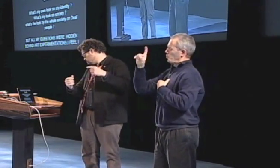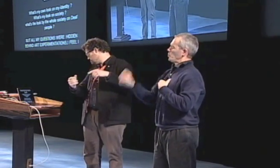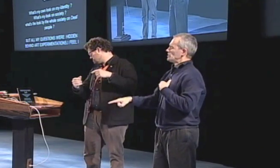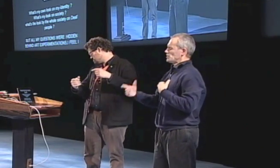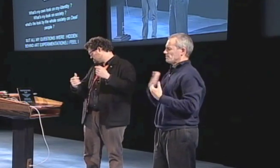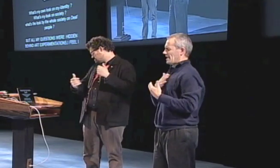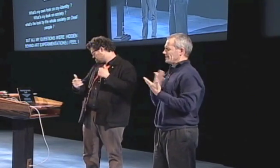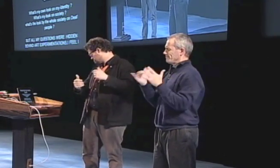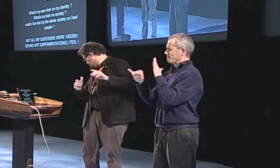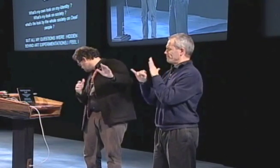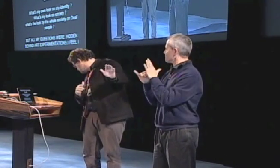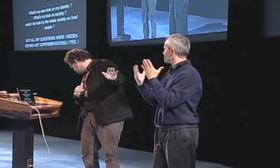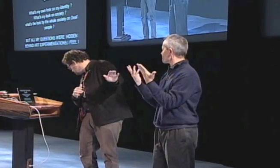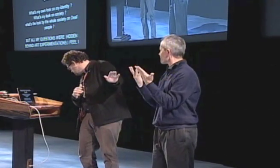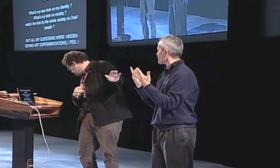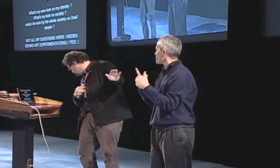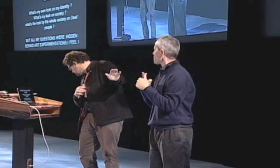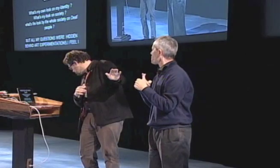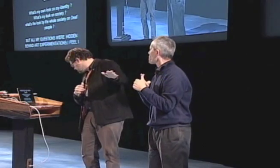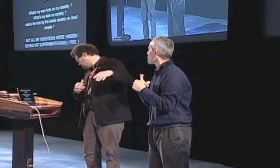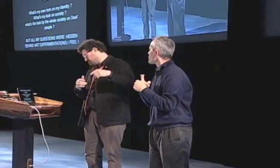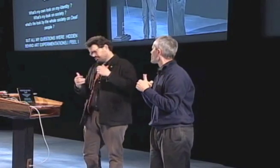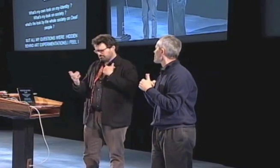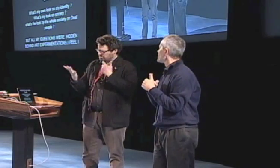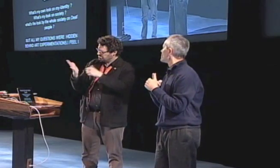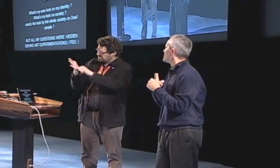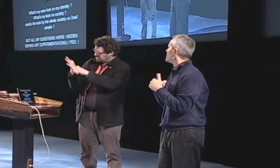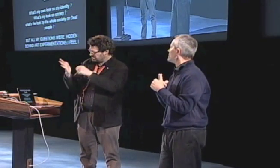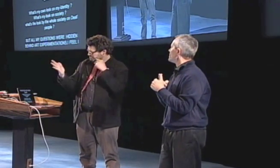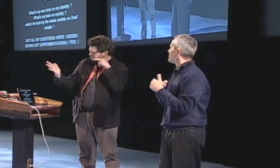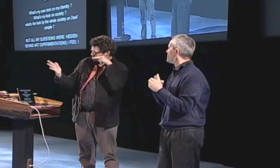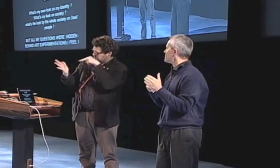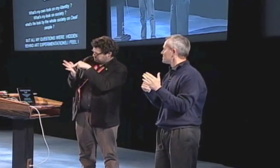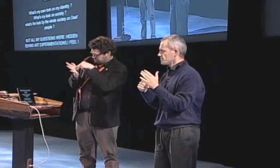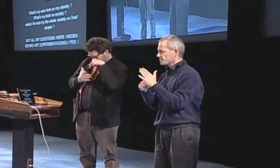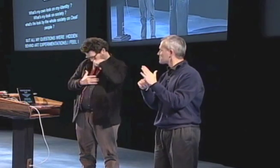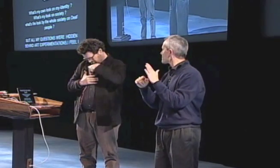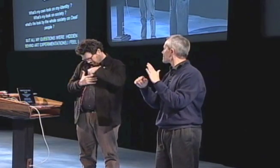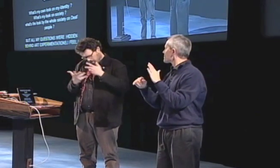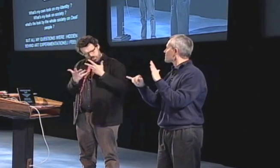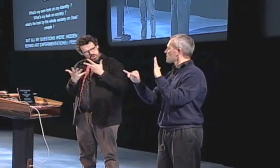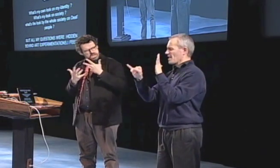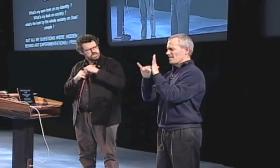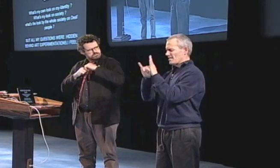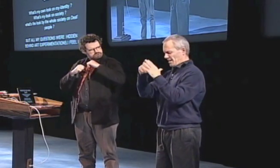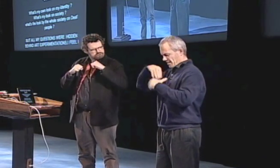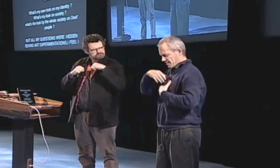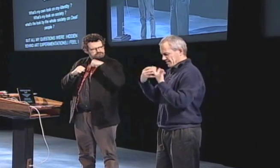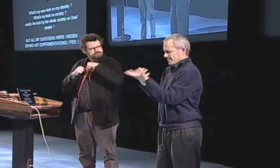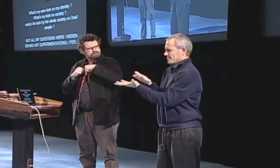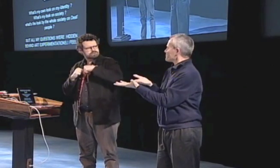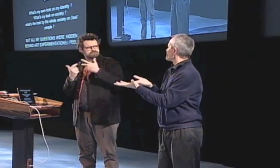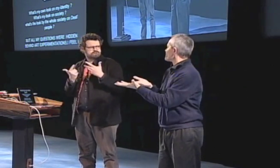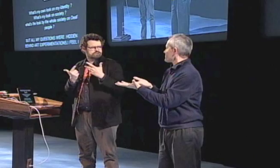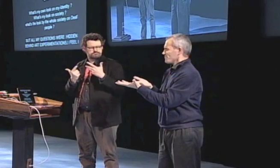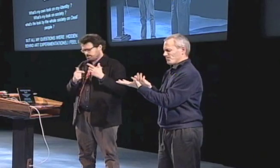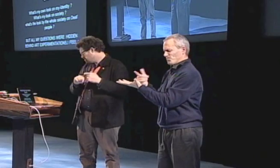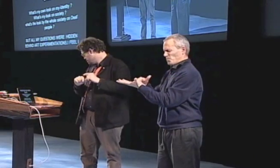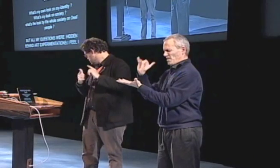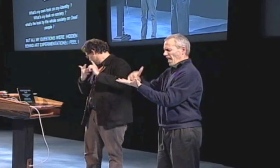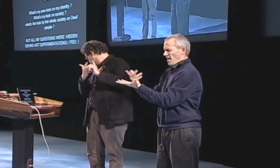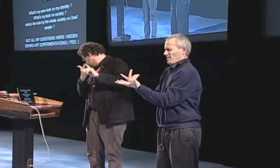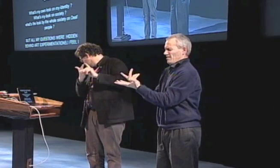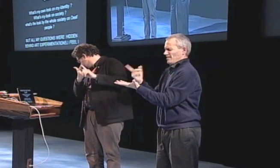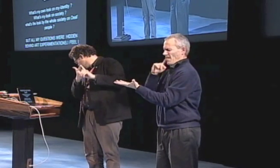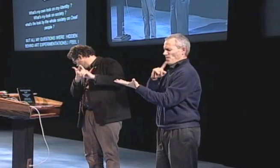As I thought to myself, what is my identity and how can I express it through art? I found new things